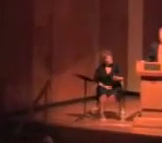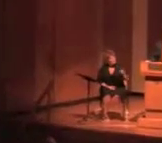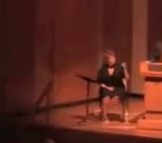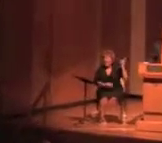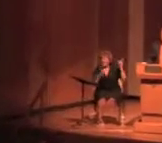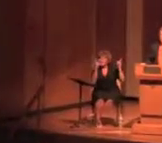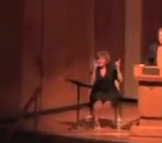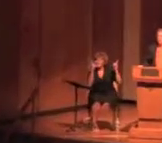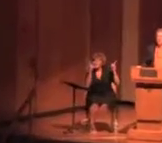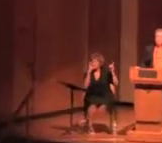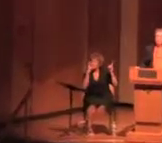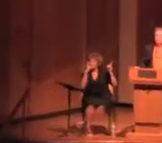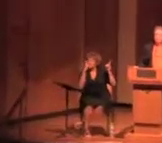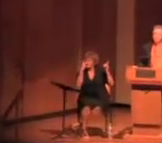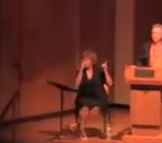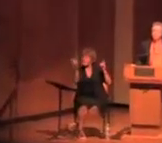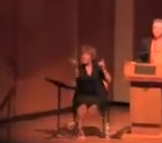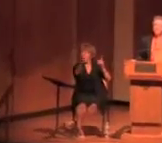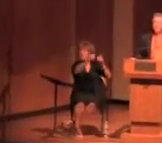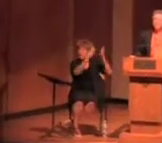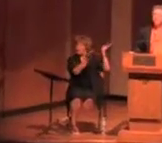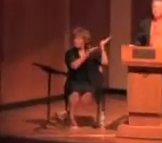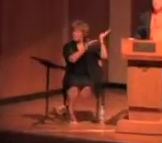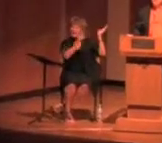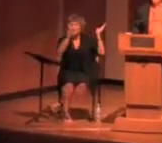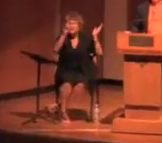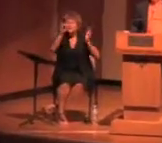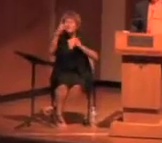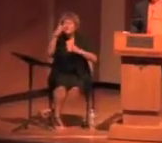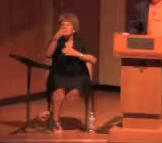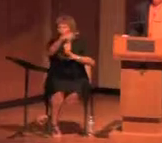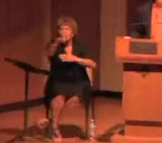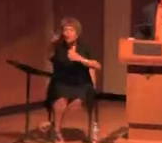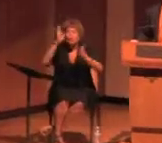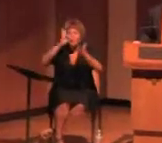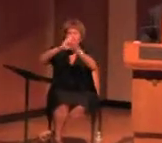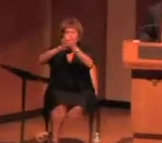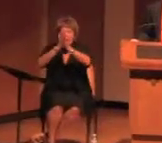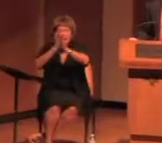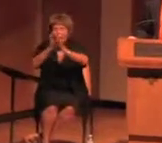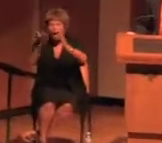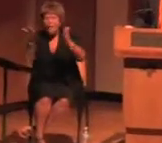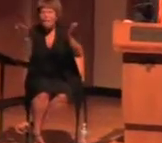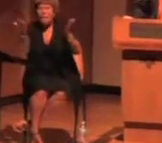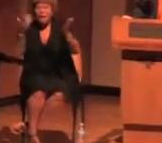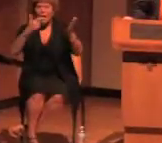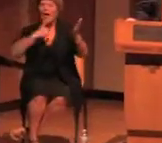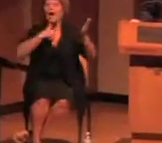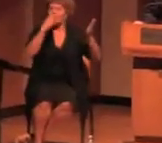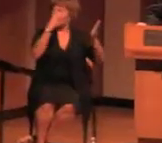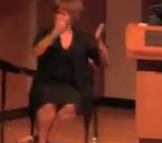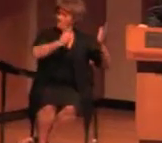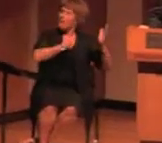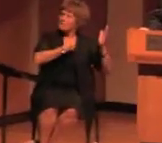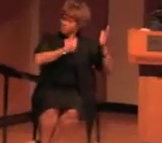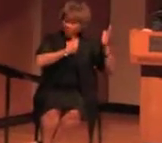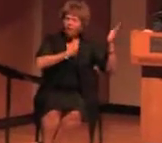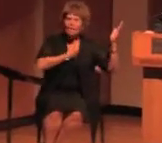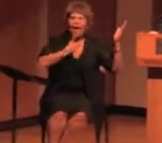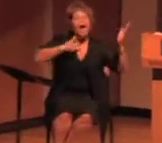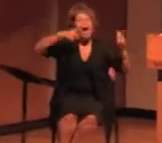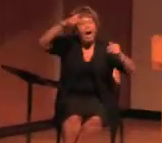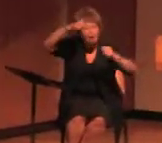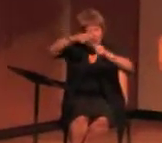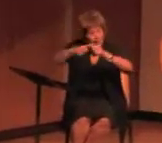Did you see yourself up there? Did you see who you are going to be up there? I saw myself. I